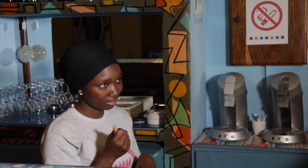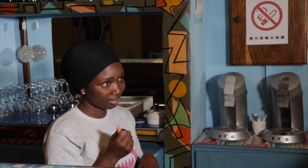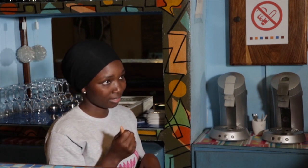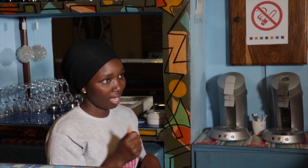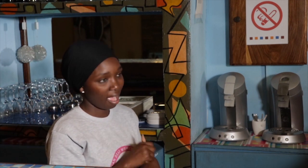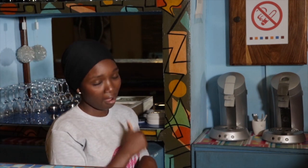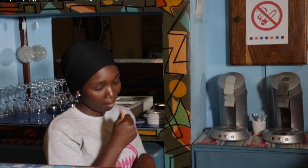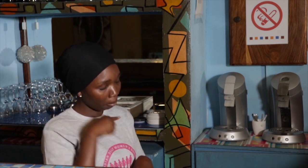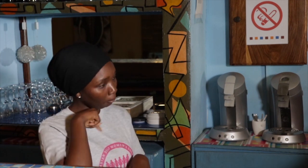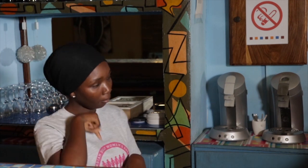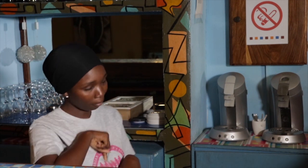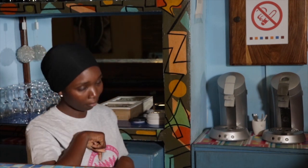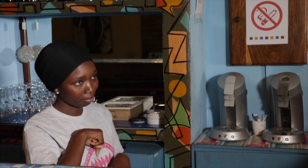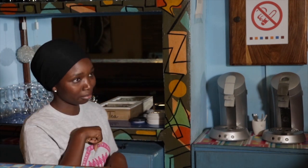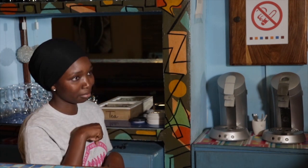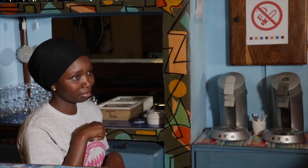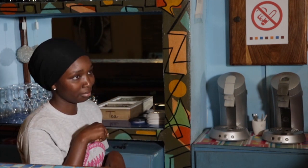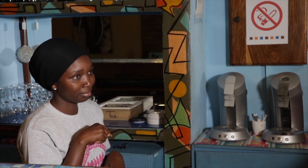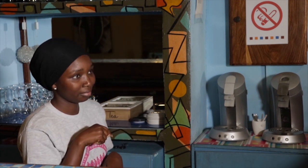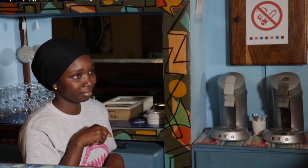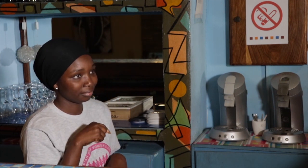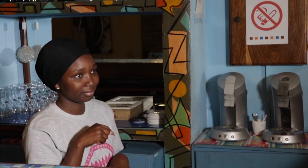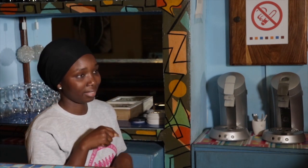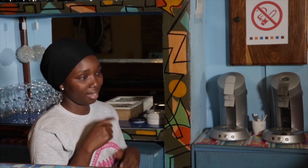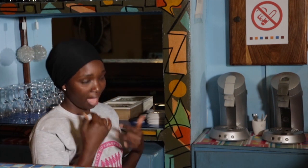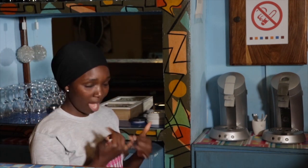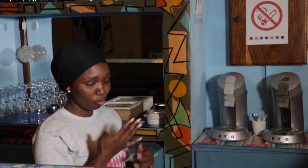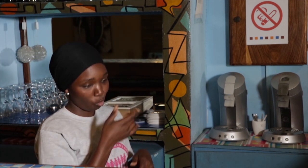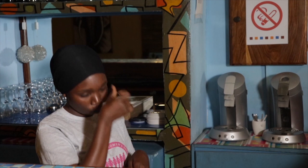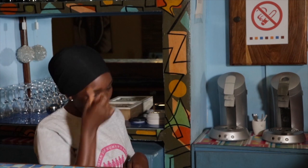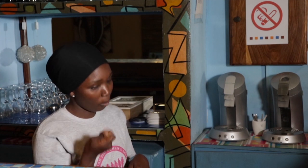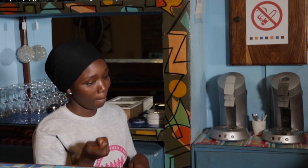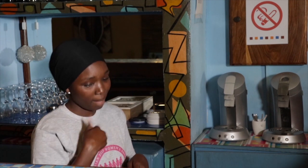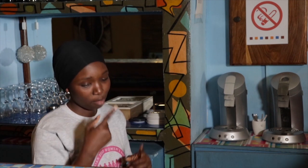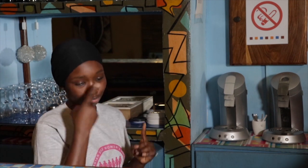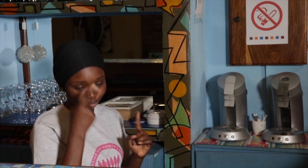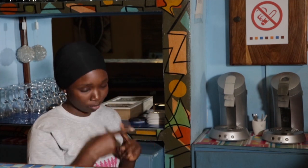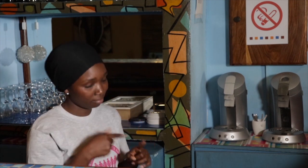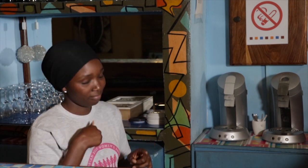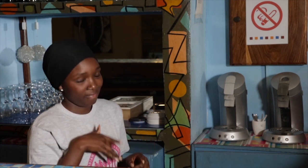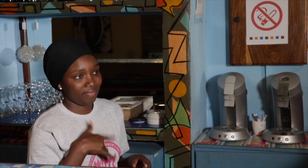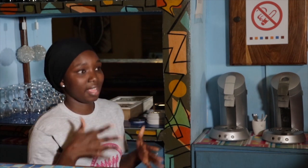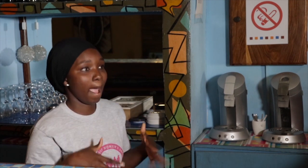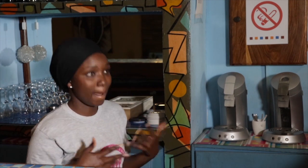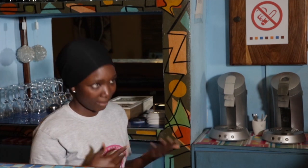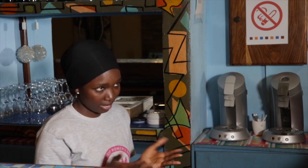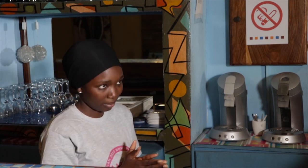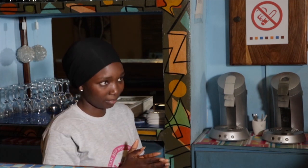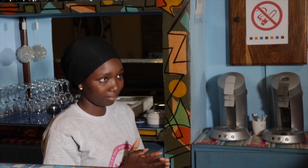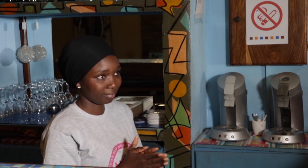And I used to borrow people a lot. And I used to feel very sad. But now I feel very happy